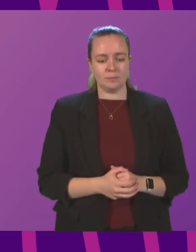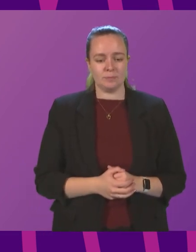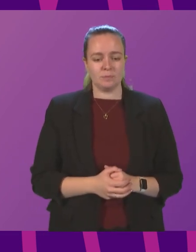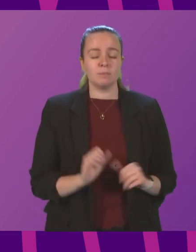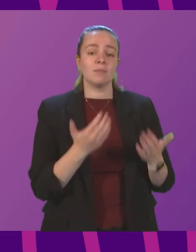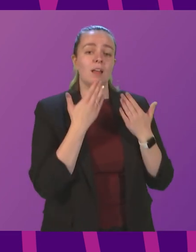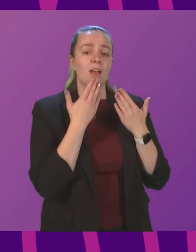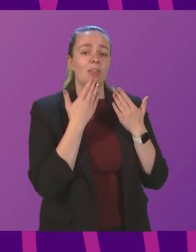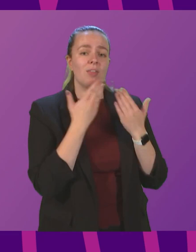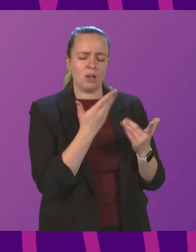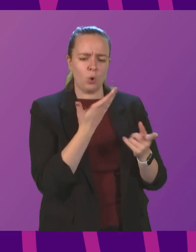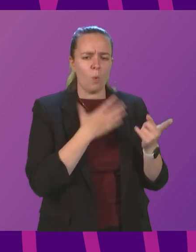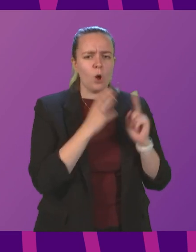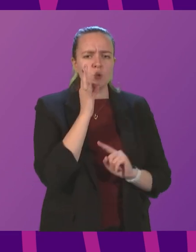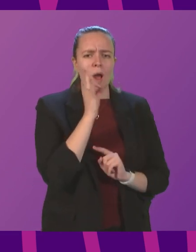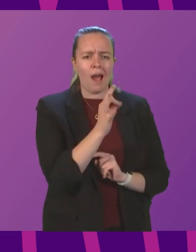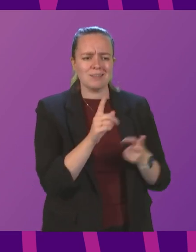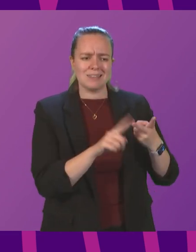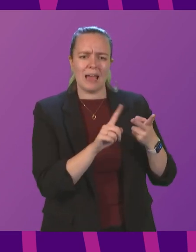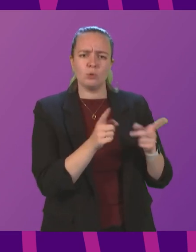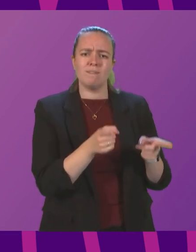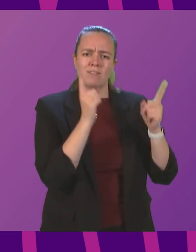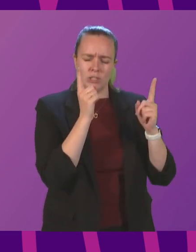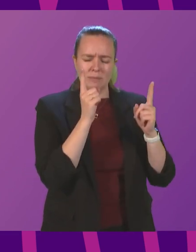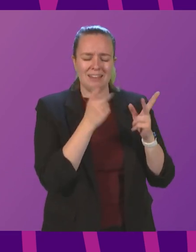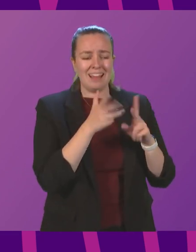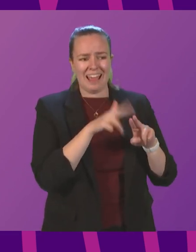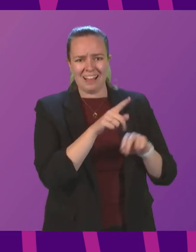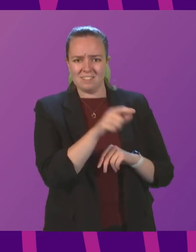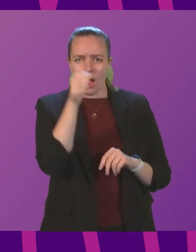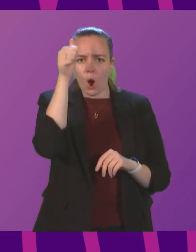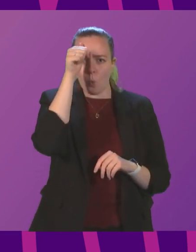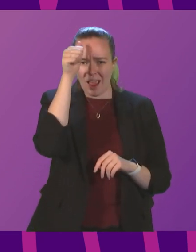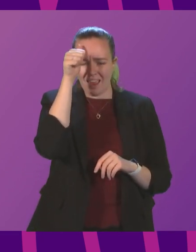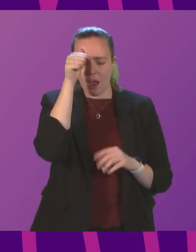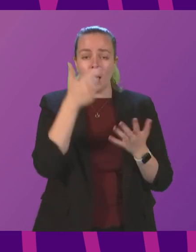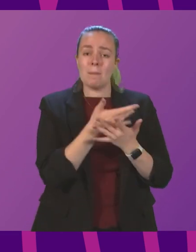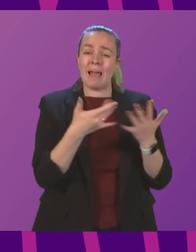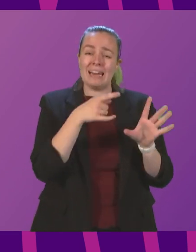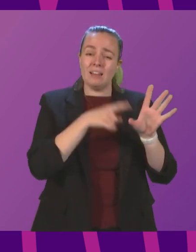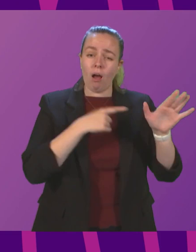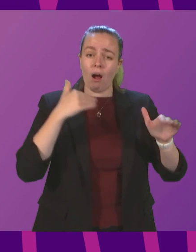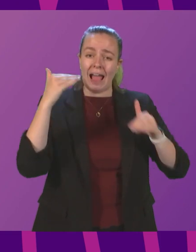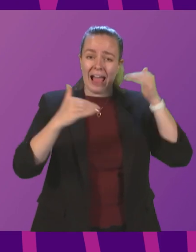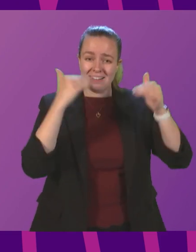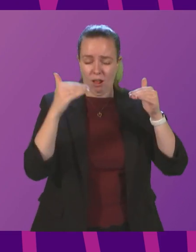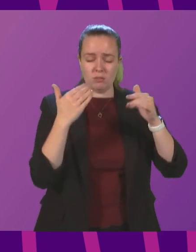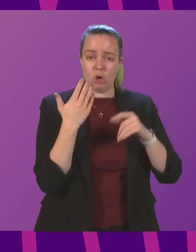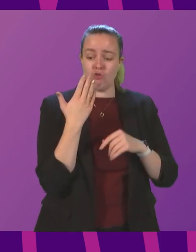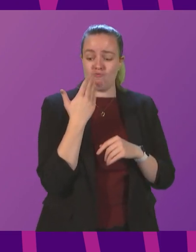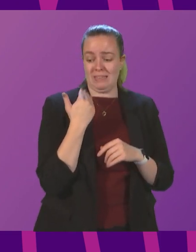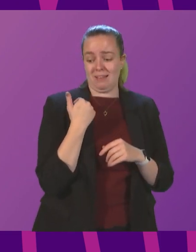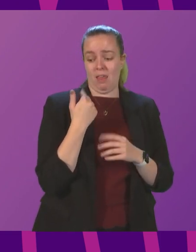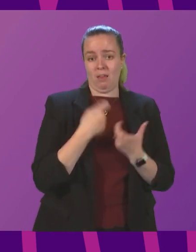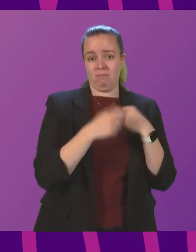Thank you. Can I ask the Deputy First Minister if he is aware that many young adults who were recently turned